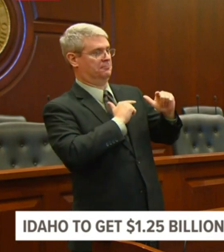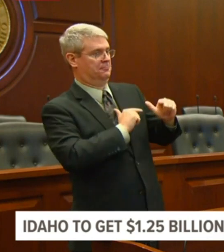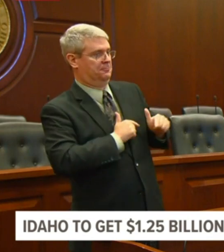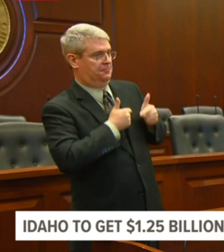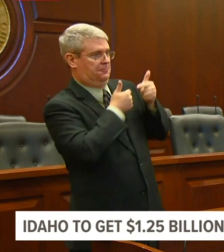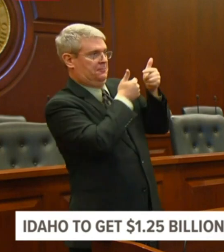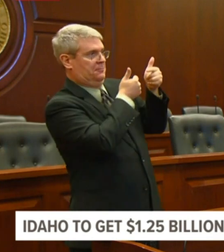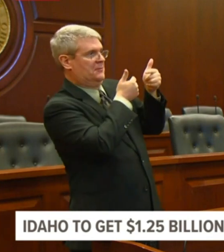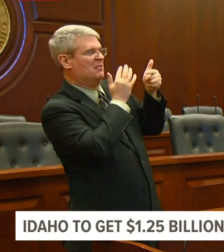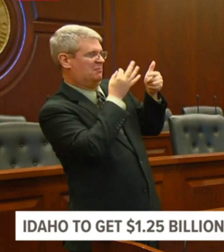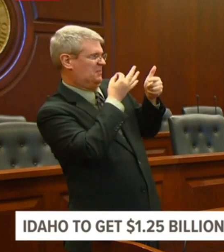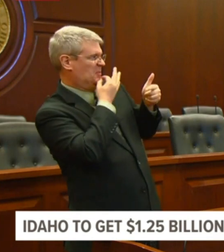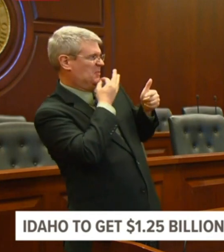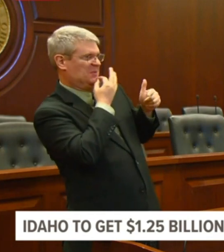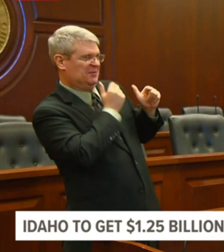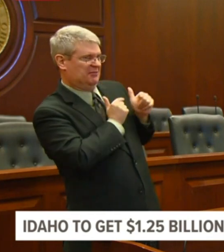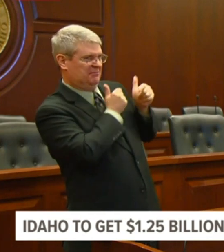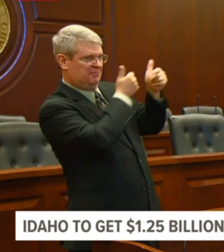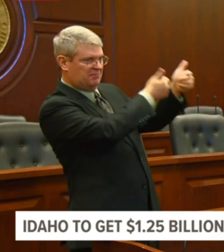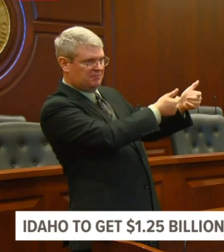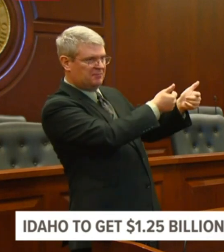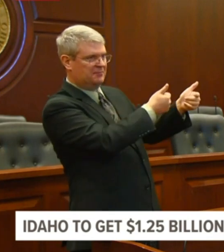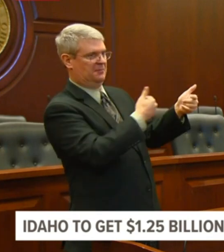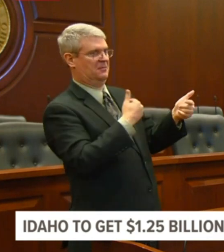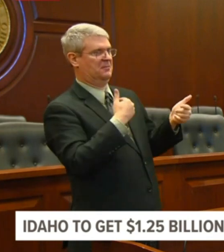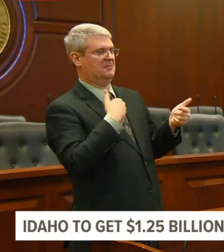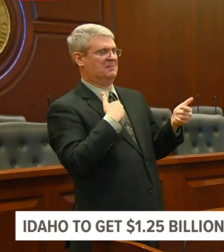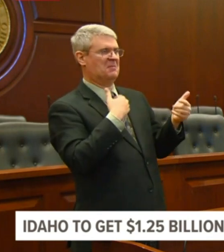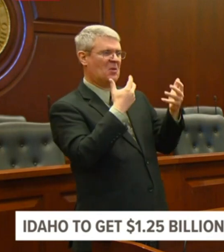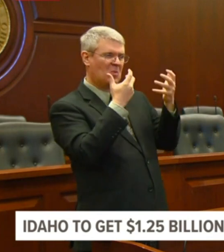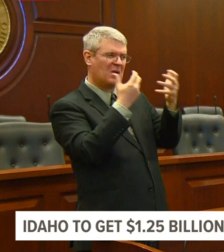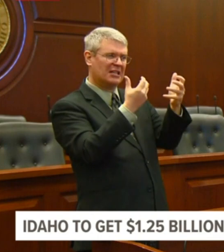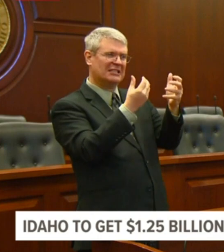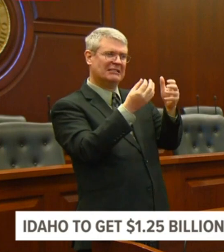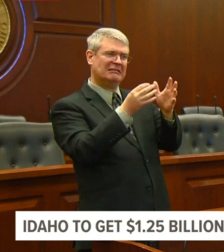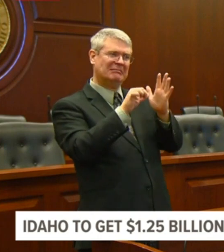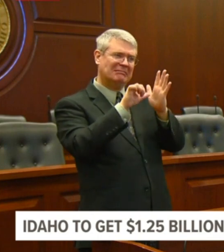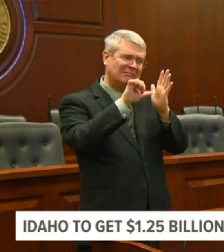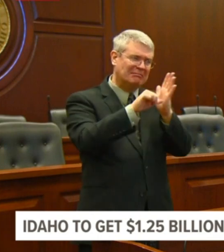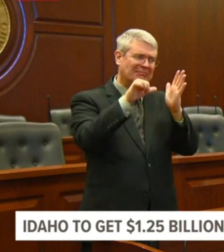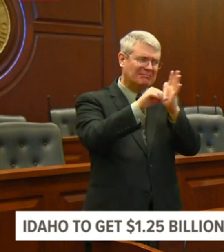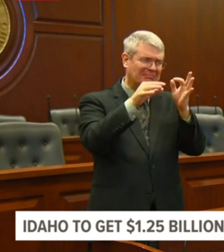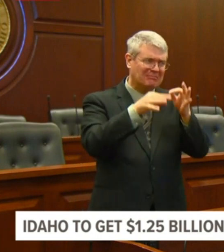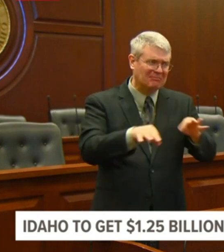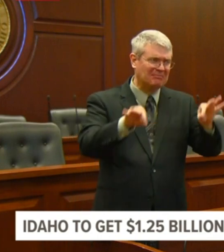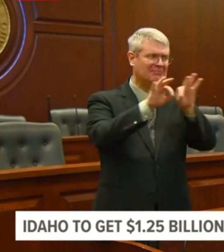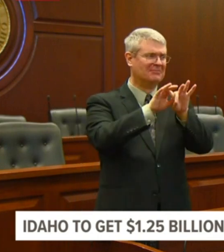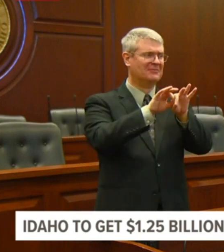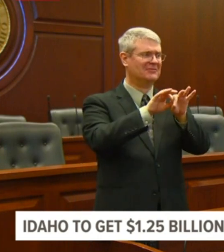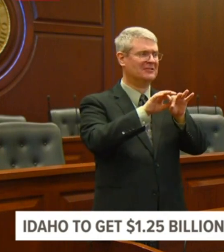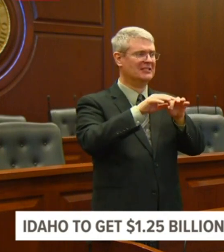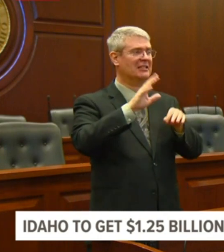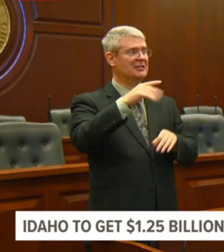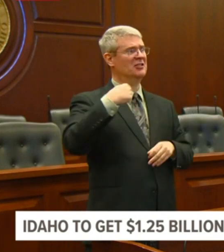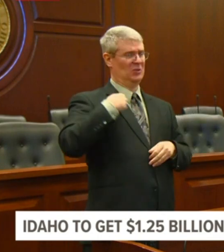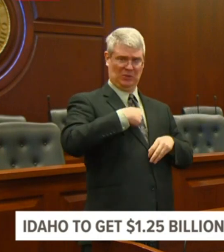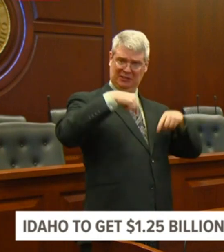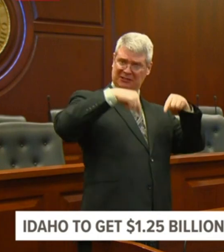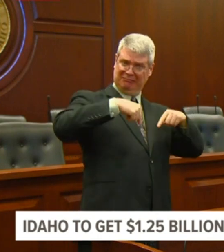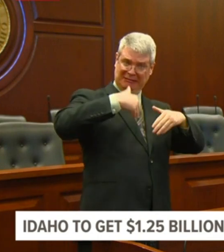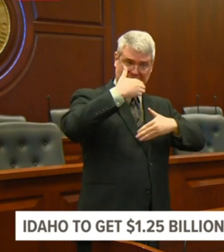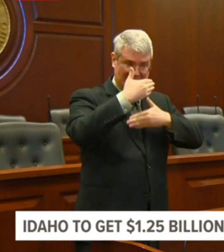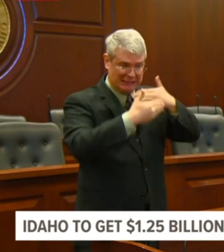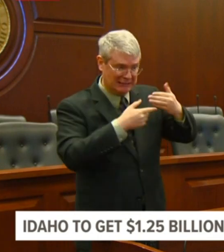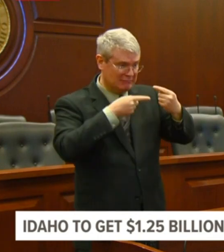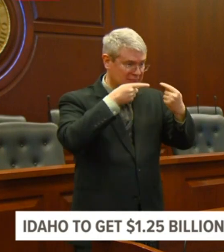their resources, I want to stress to my fellow Idahoans, we will get through this. Everything that I've talked about here, everything we've done